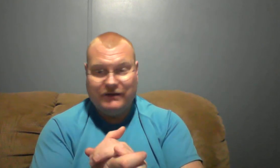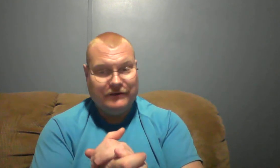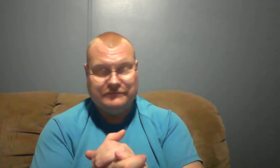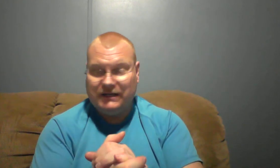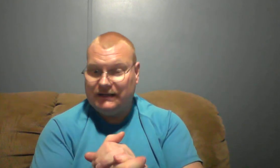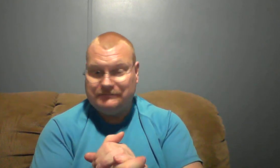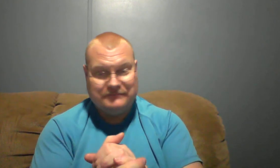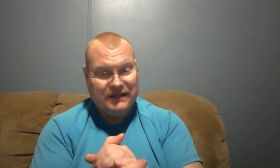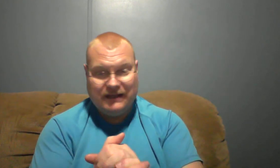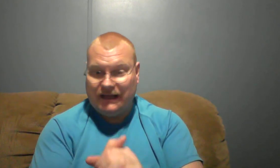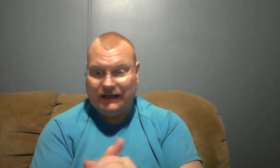'all